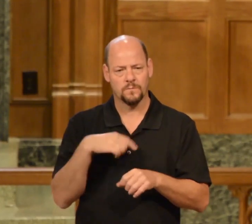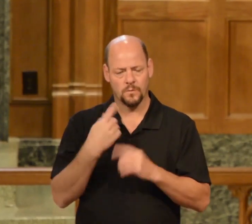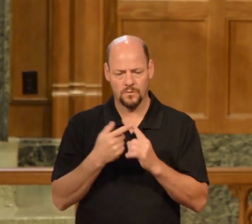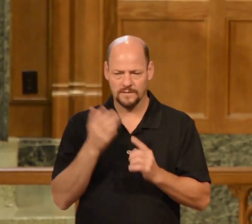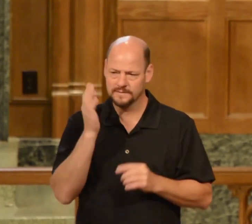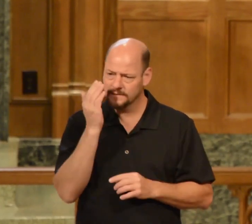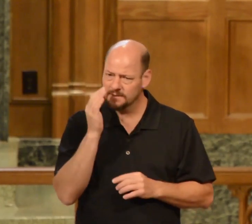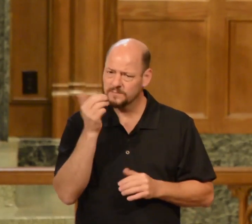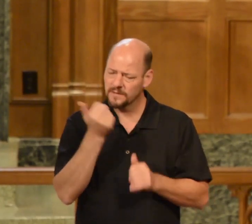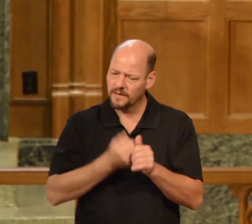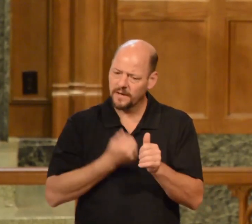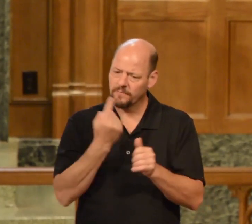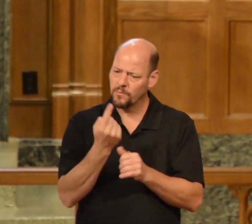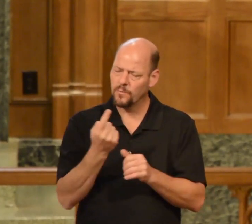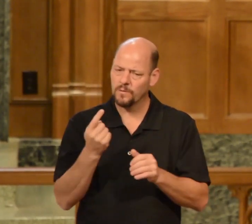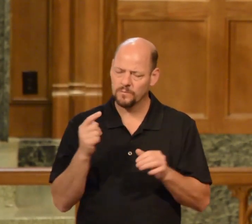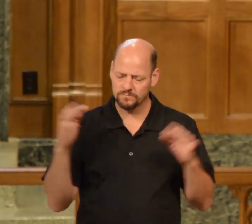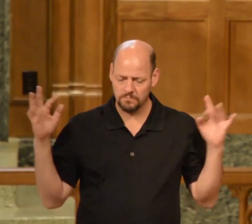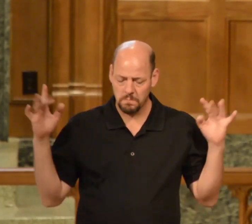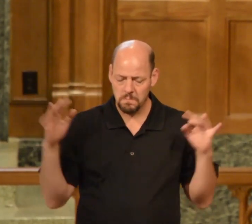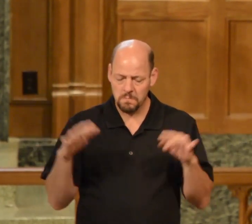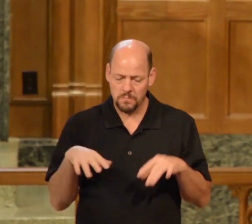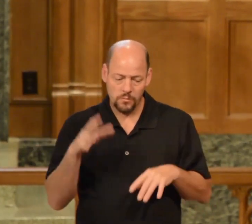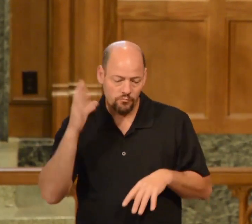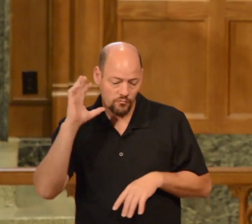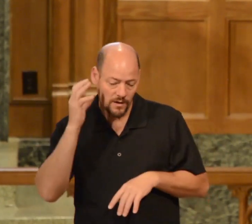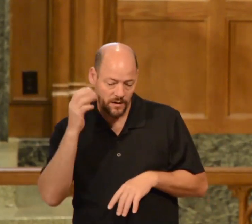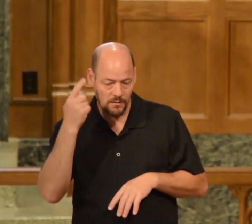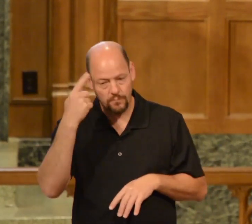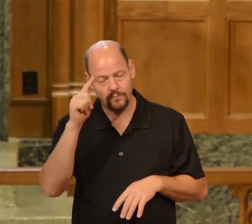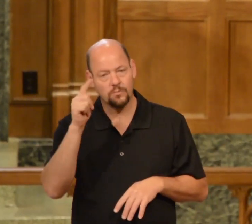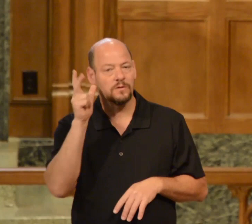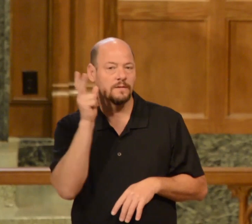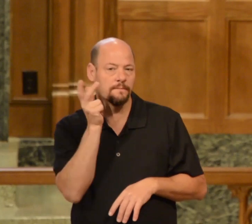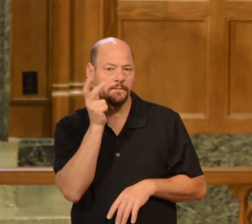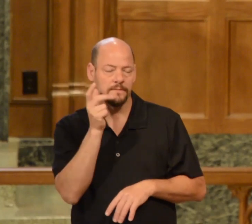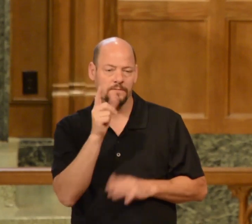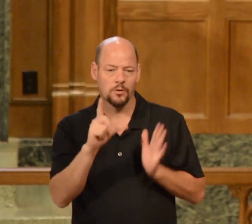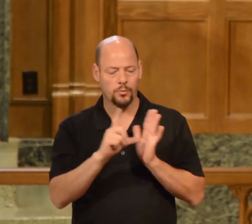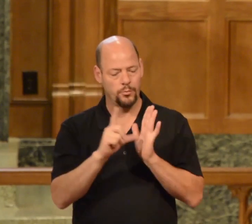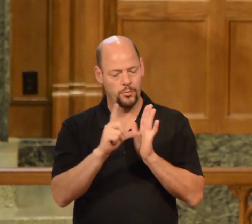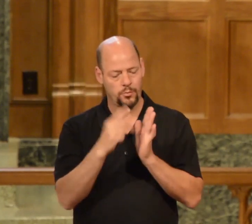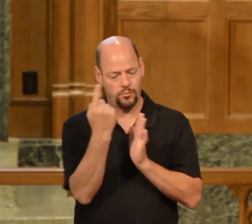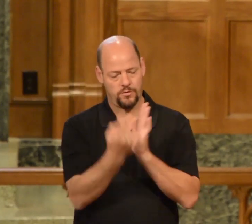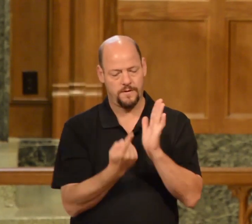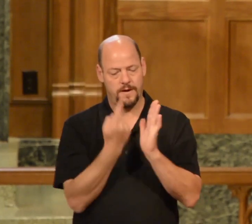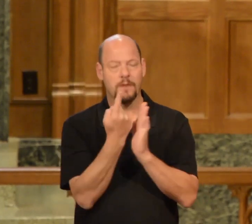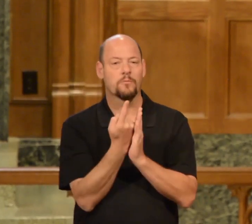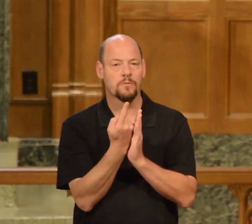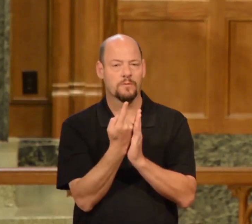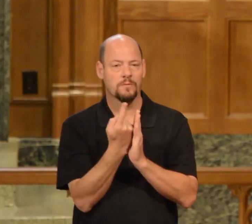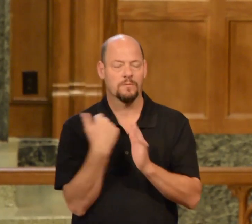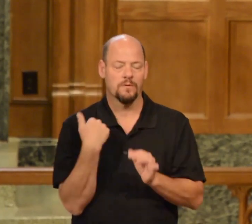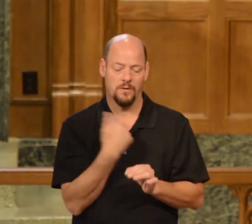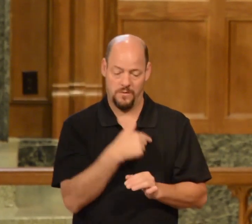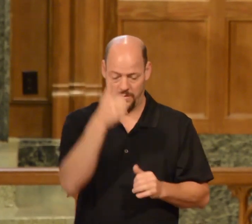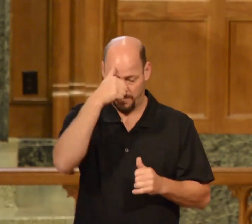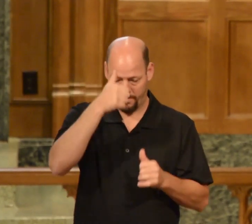everybody was gathering around their radio to listen to the Lutheran Hour we remember when the culture